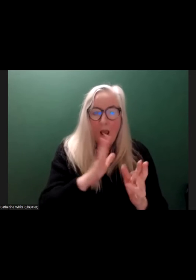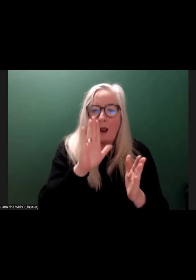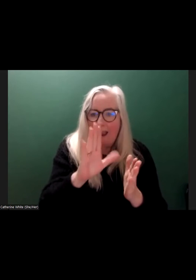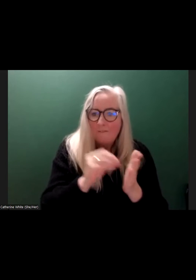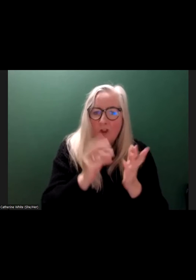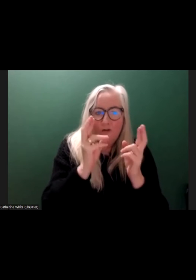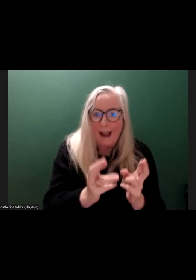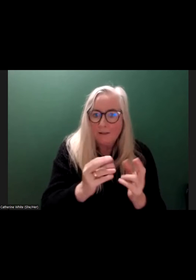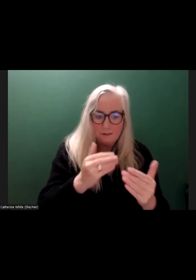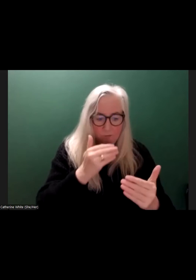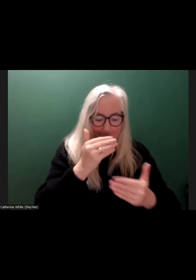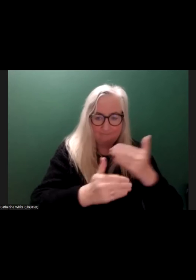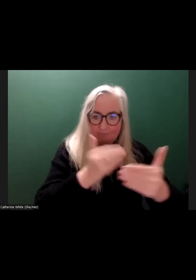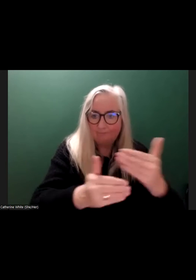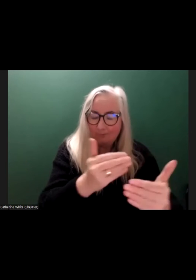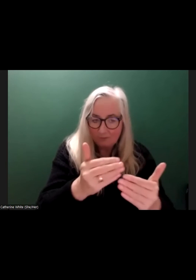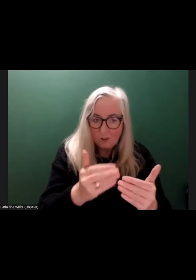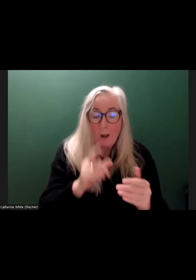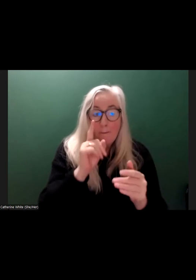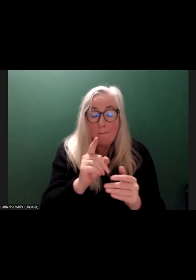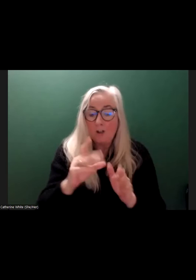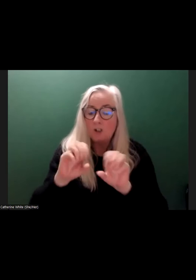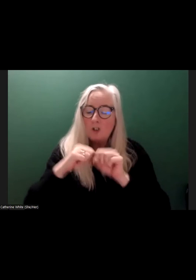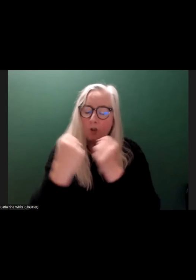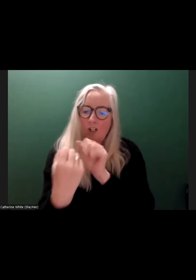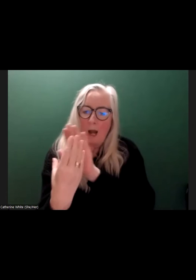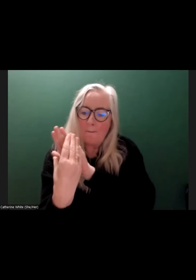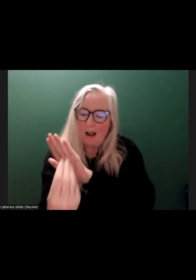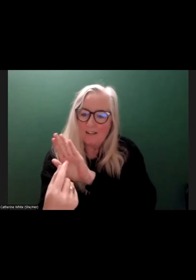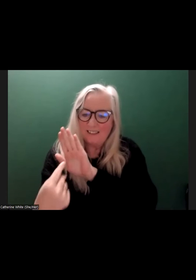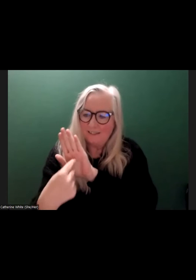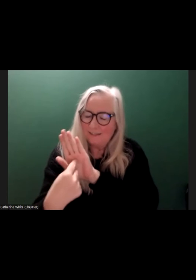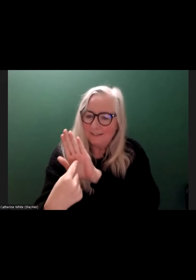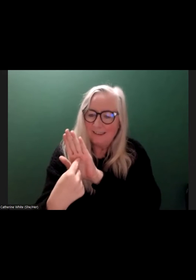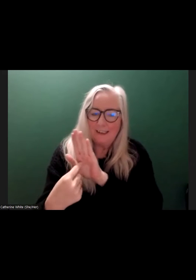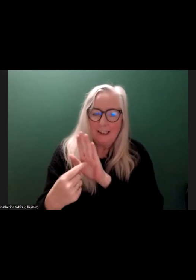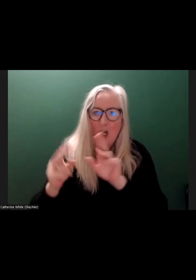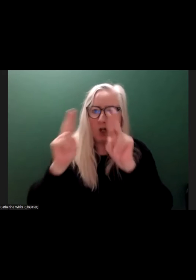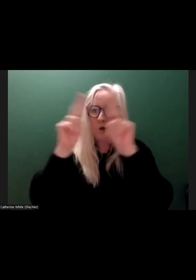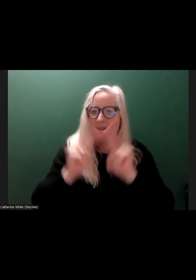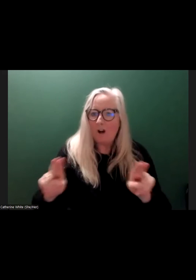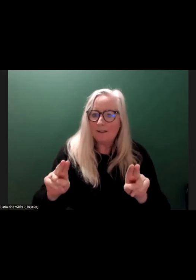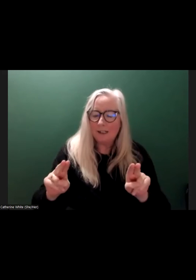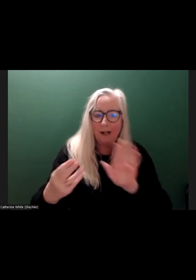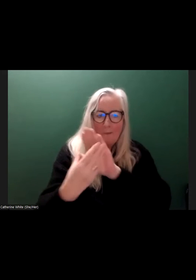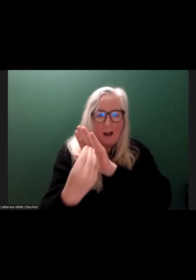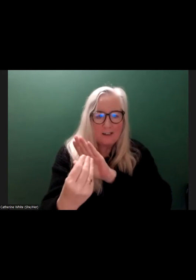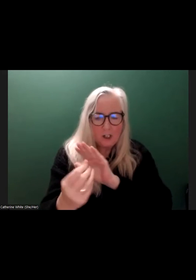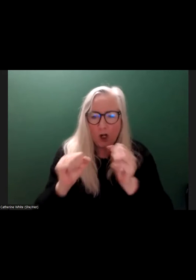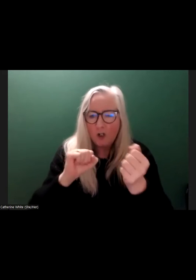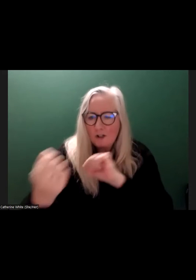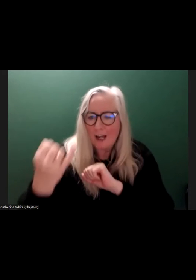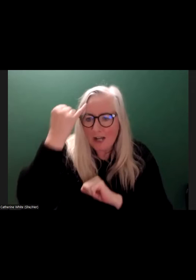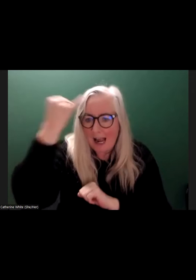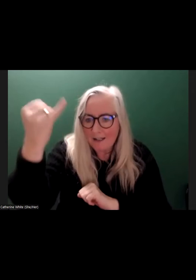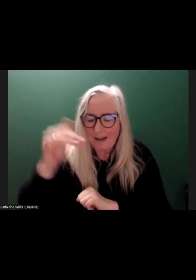equality real. But the beauty of the social model is it gets us moving. It's a universal model. It changes the idea of the